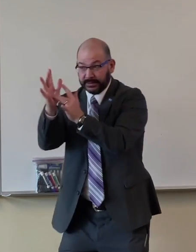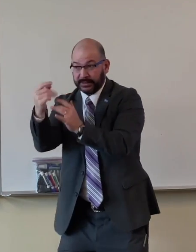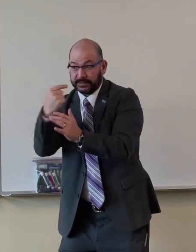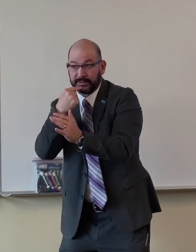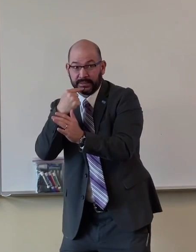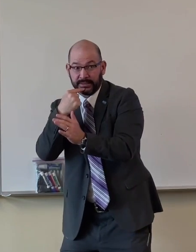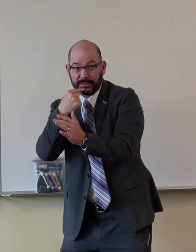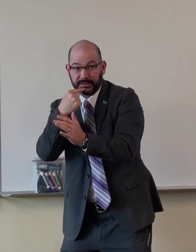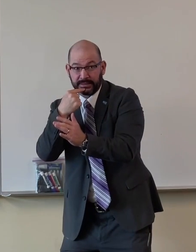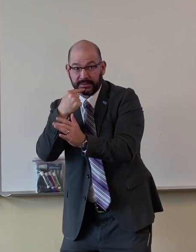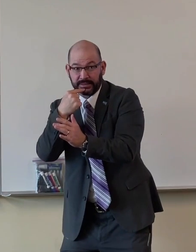I decide what's true.